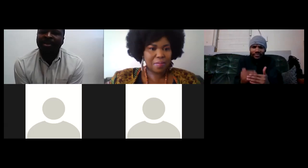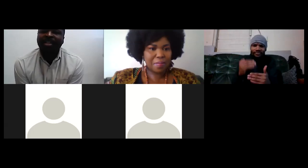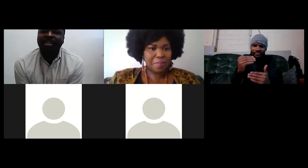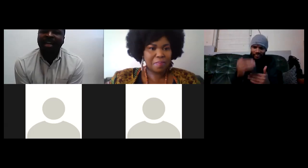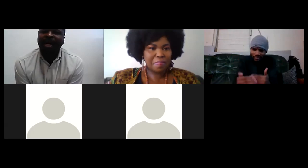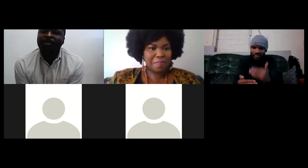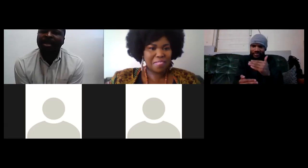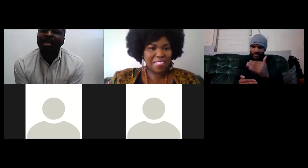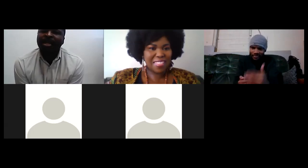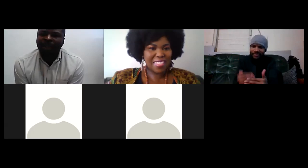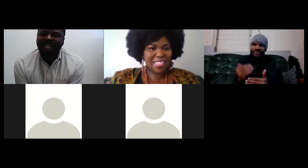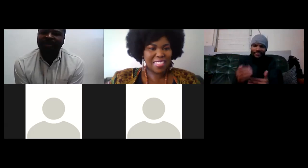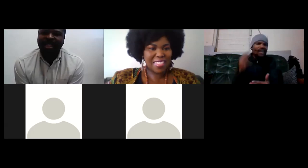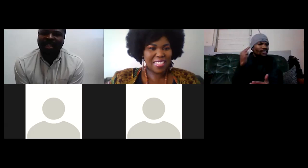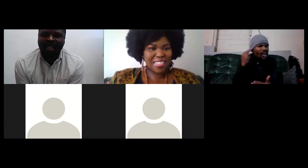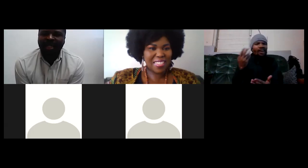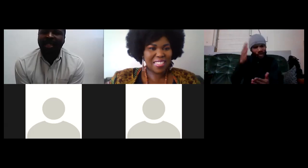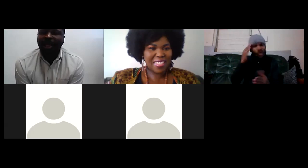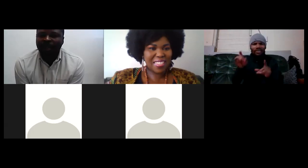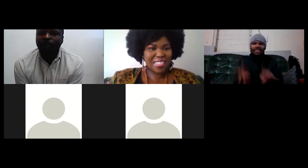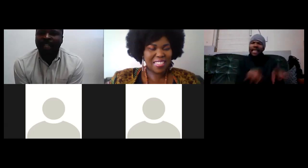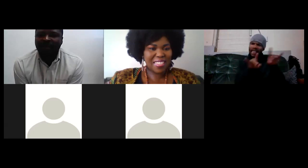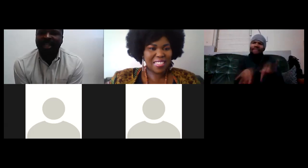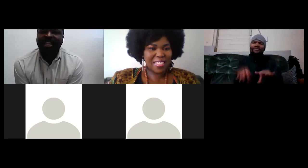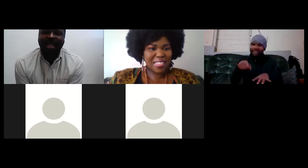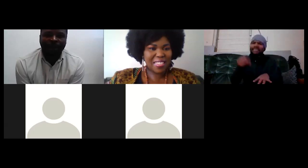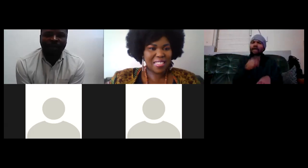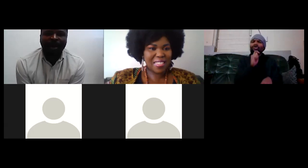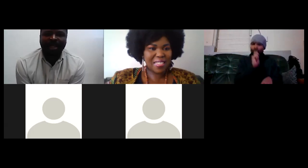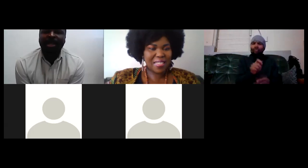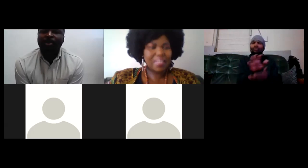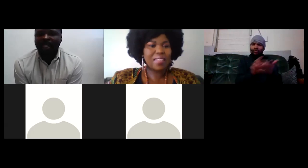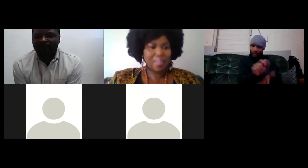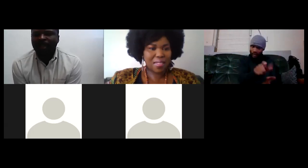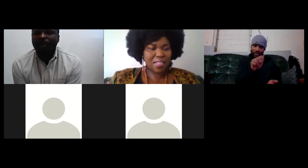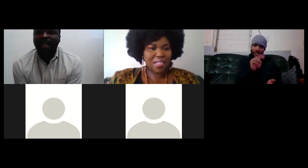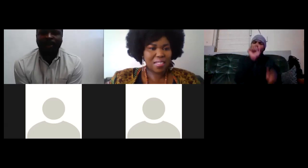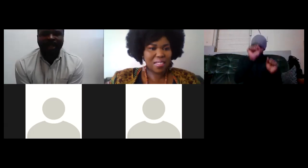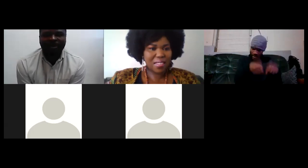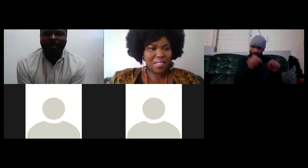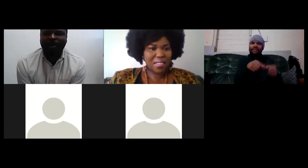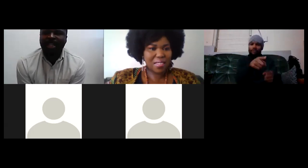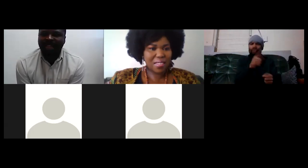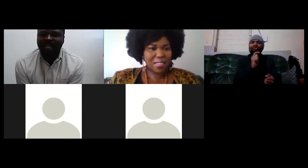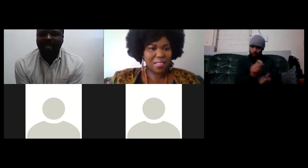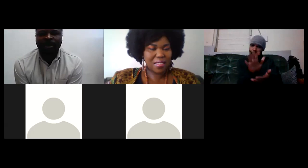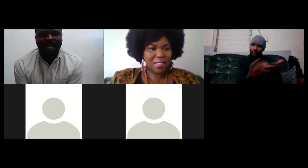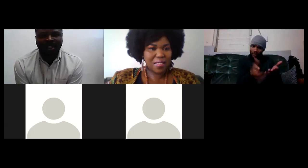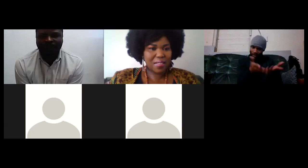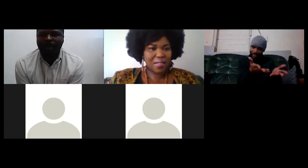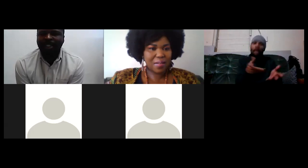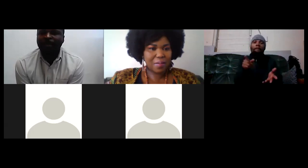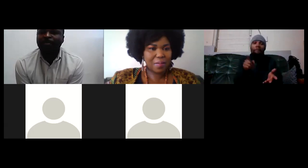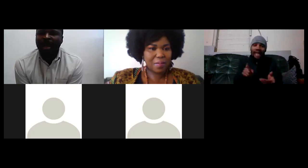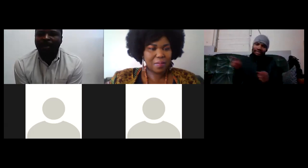so it says um we'll take everything we'll take everything as time goes by we definitely know that with deaf people they struggle to